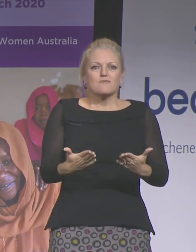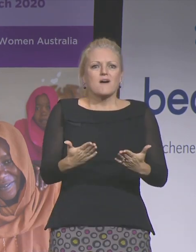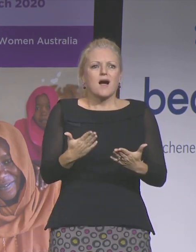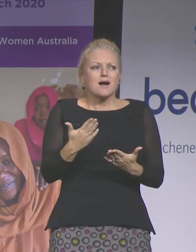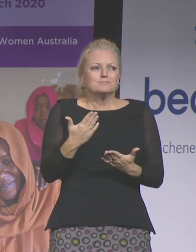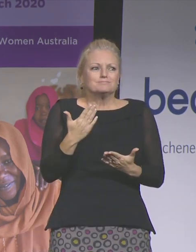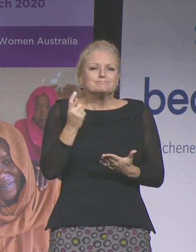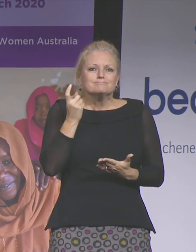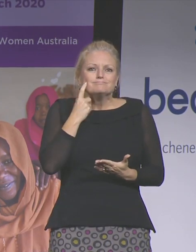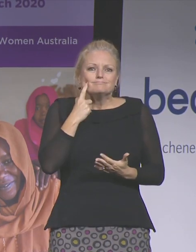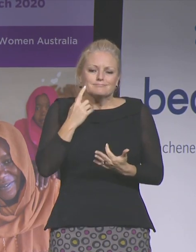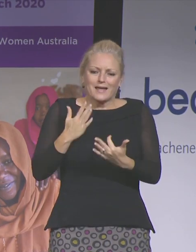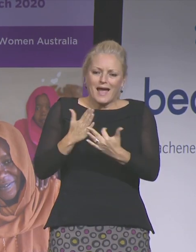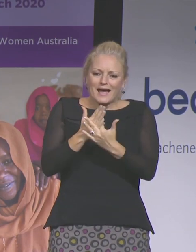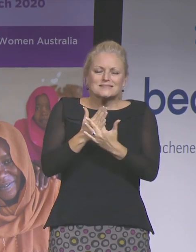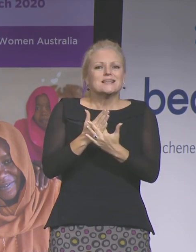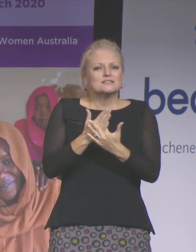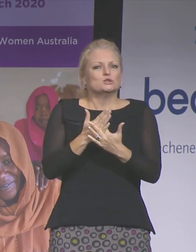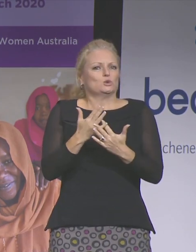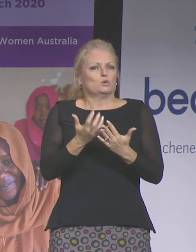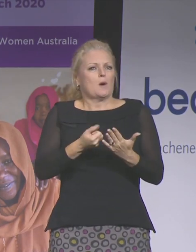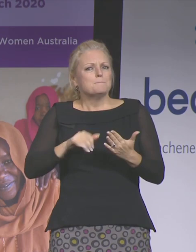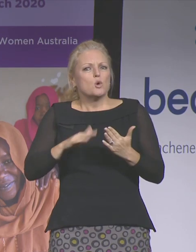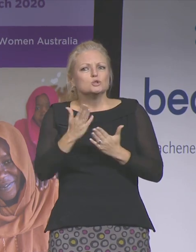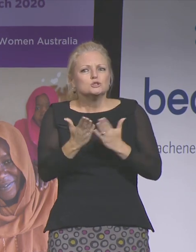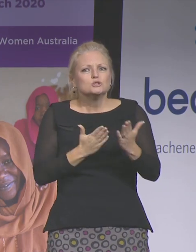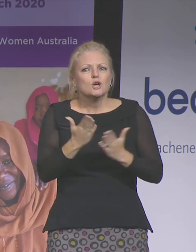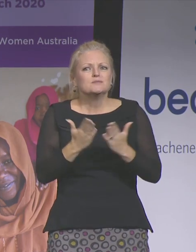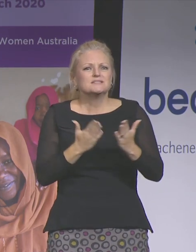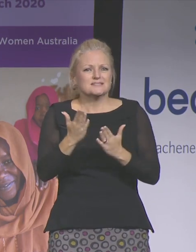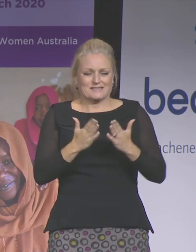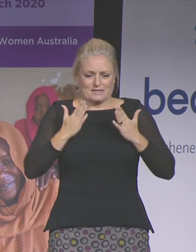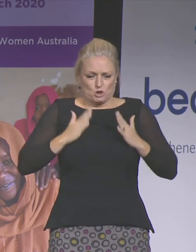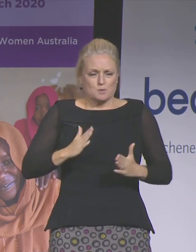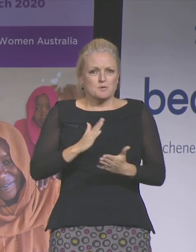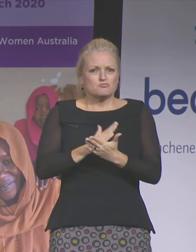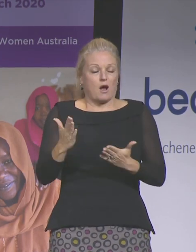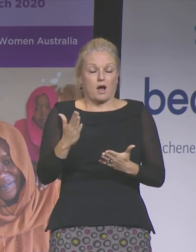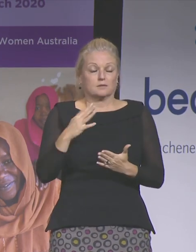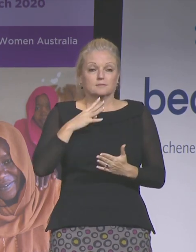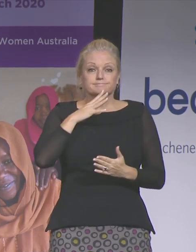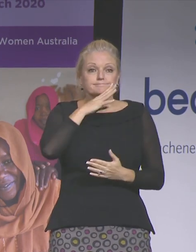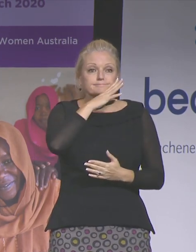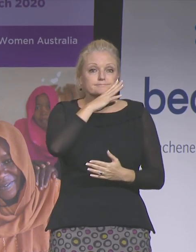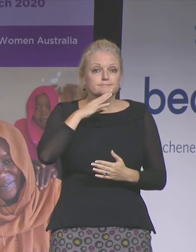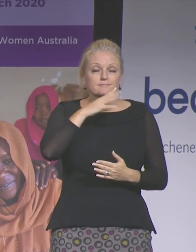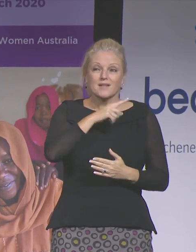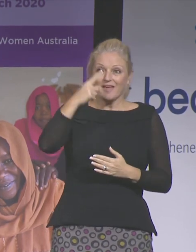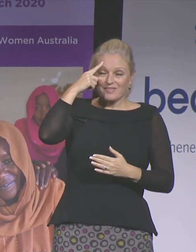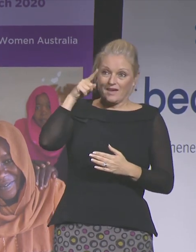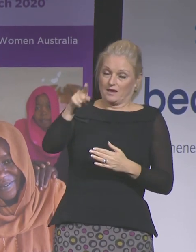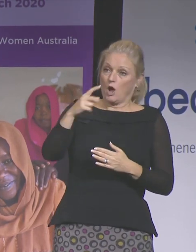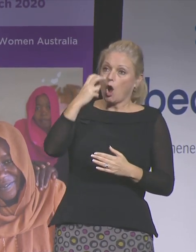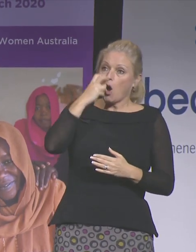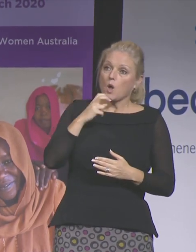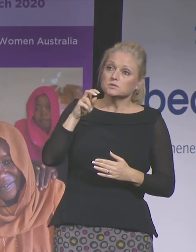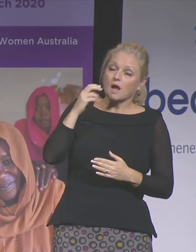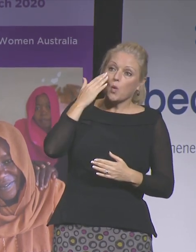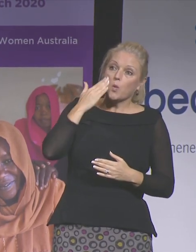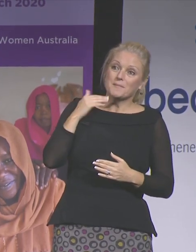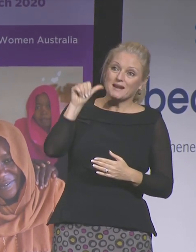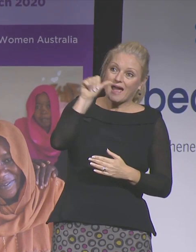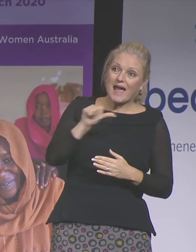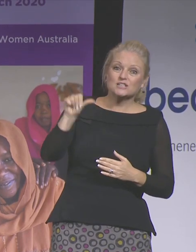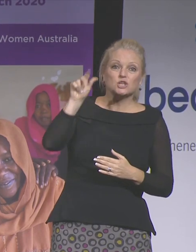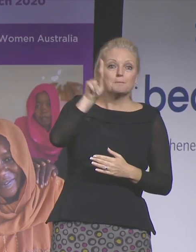abortion as a basic human right? And I'm thinking of the elderly women in the Asia-Pacific region labelled as